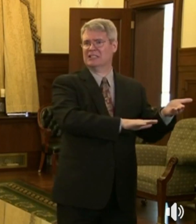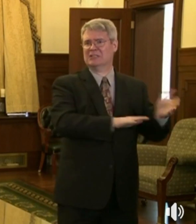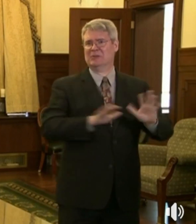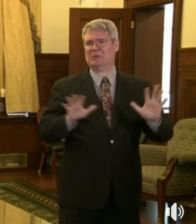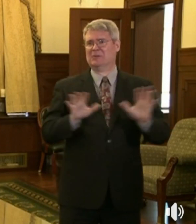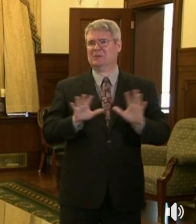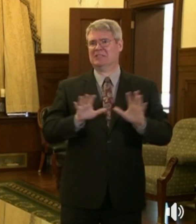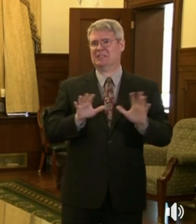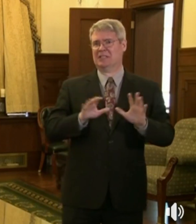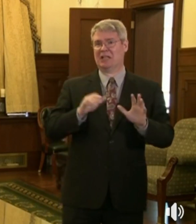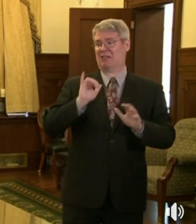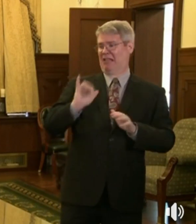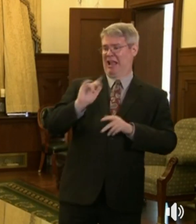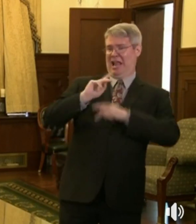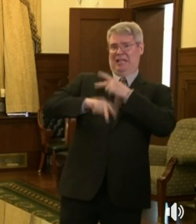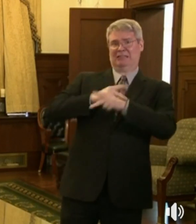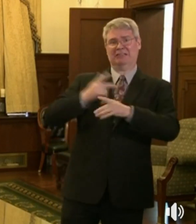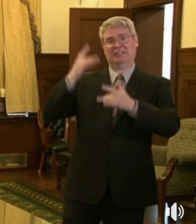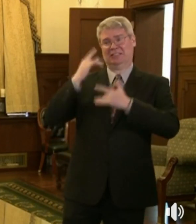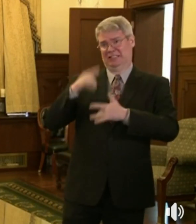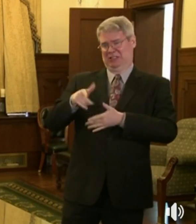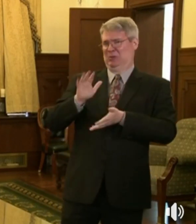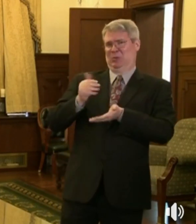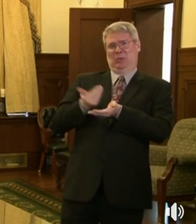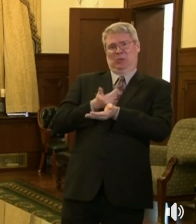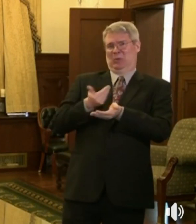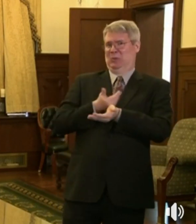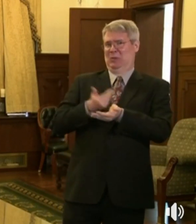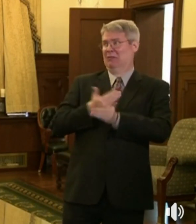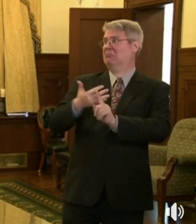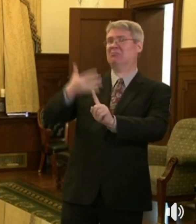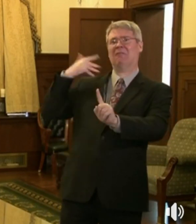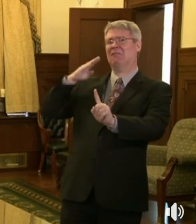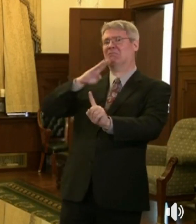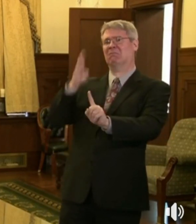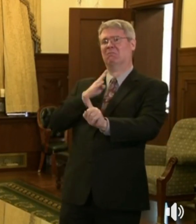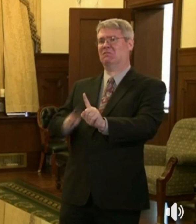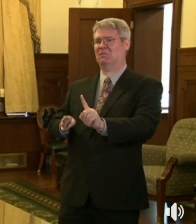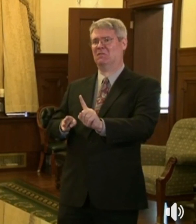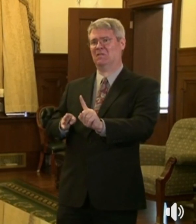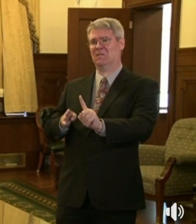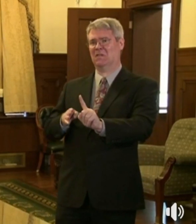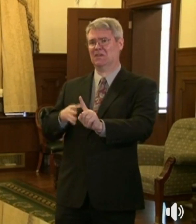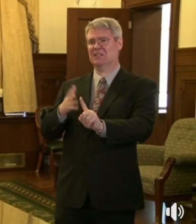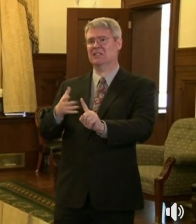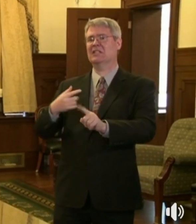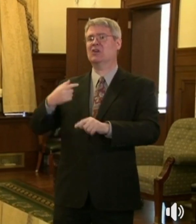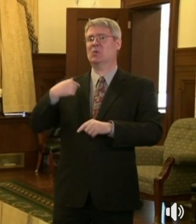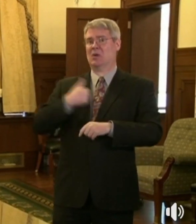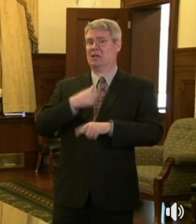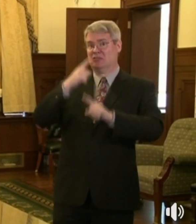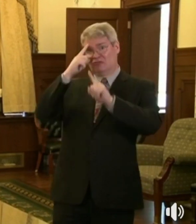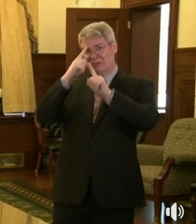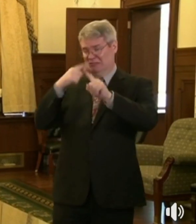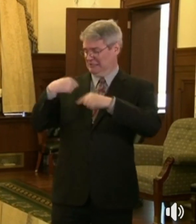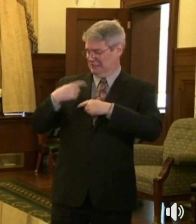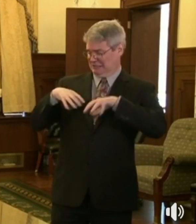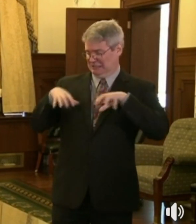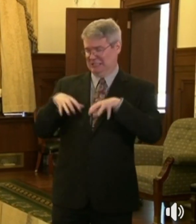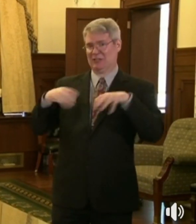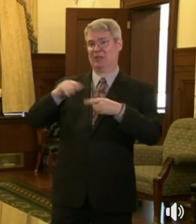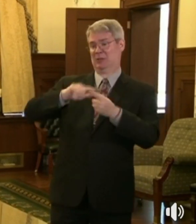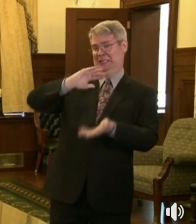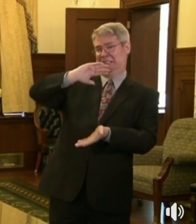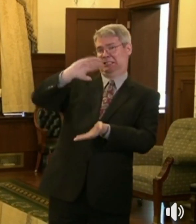But our efforts to slow the spread have worked so well, in fact, that we have entered a new chapter,